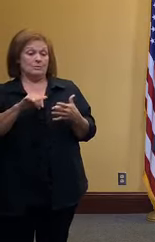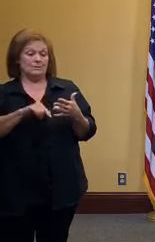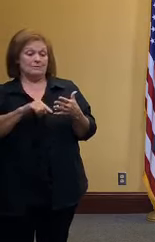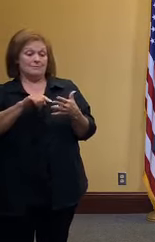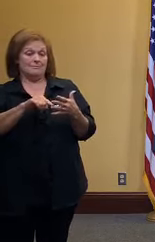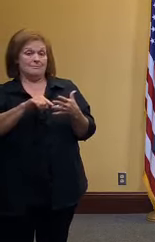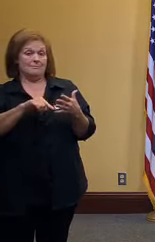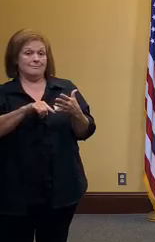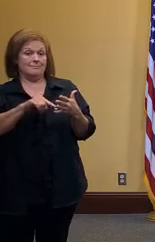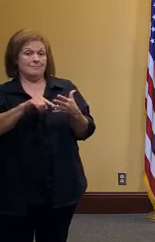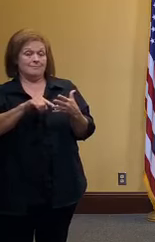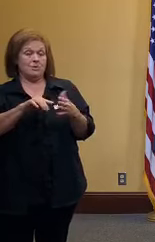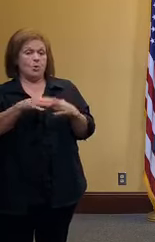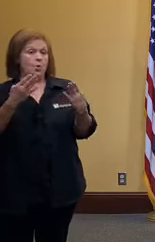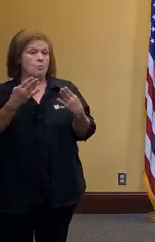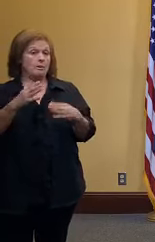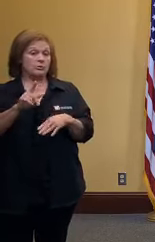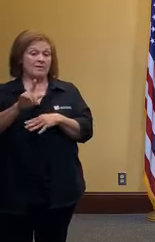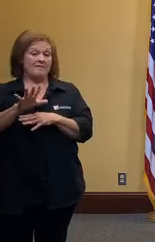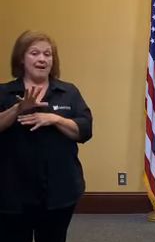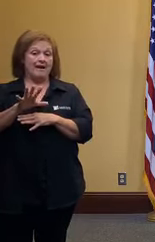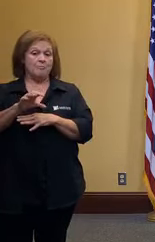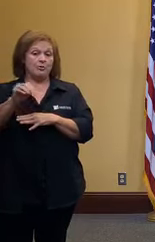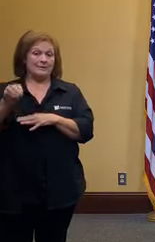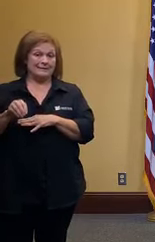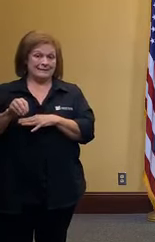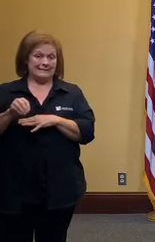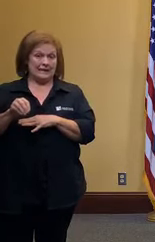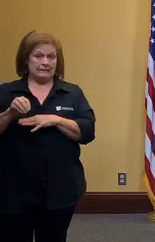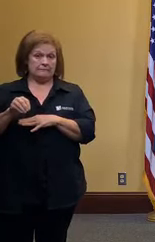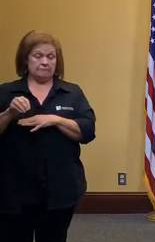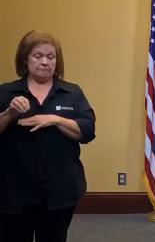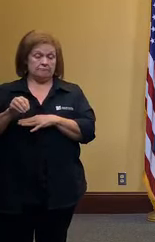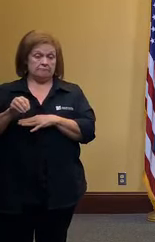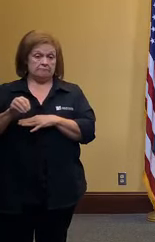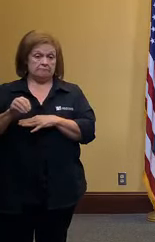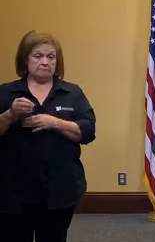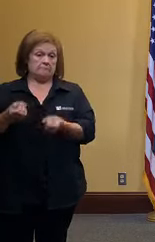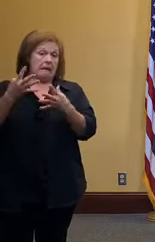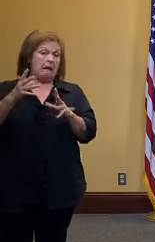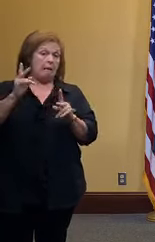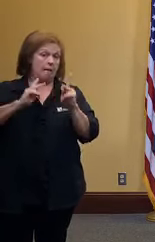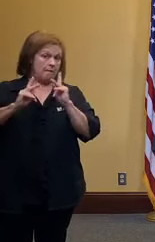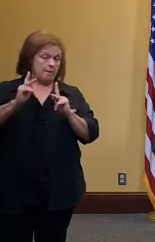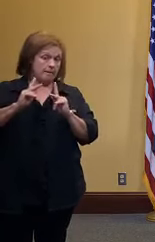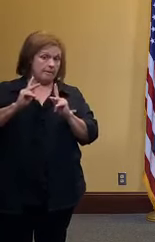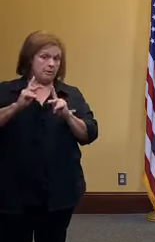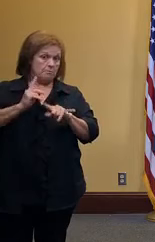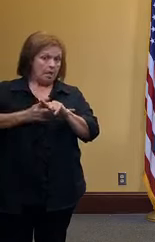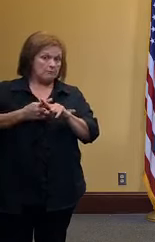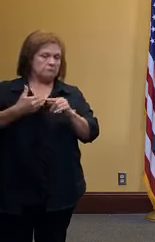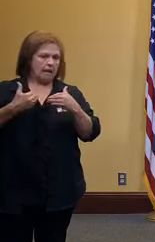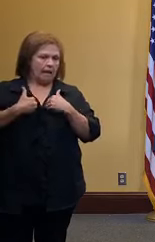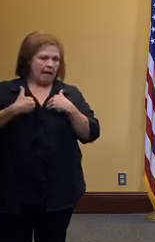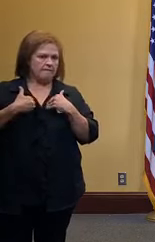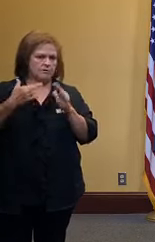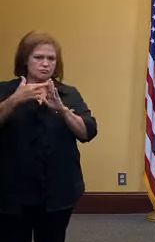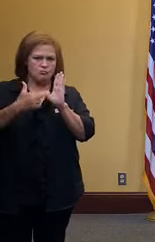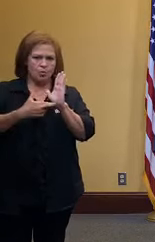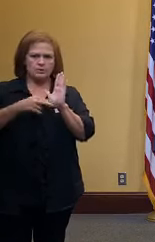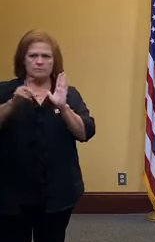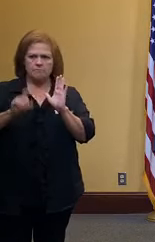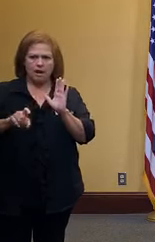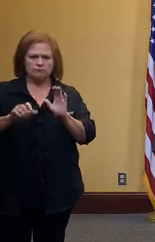to open at 25 of their capacity and size size limits with very strict other guidelines about sanitation